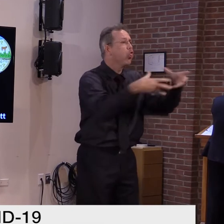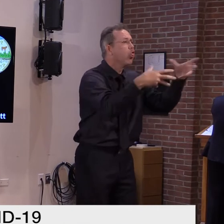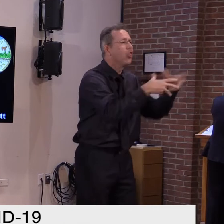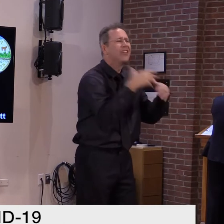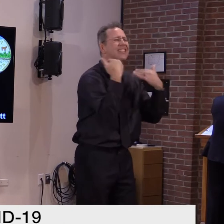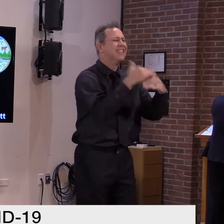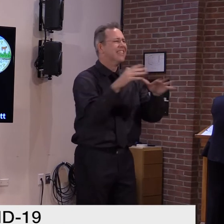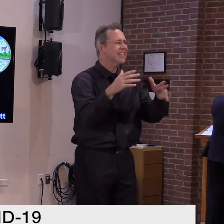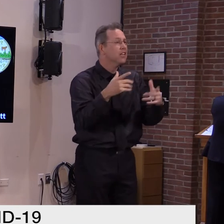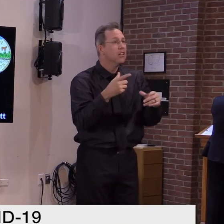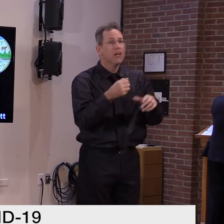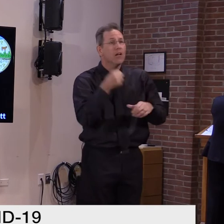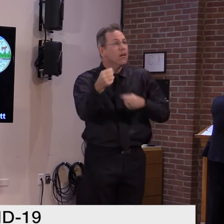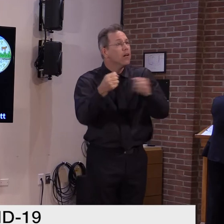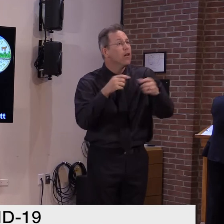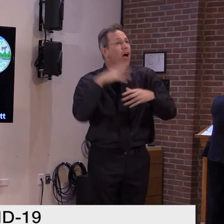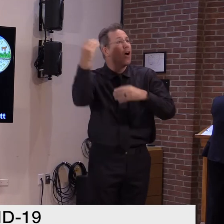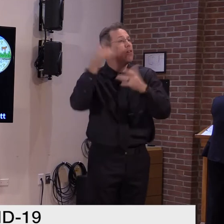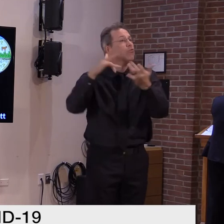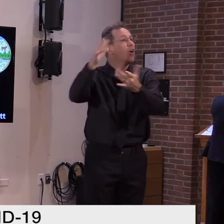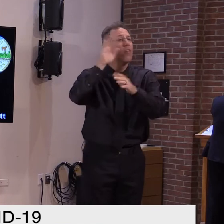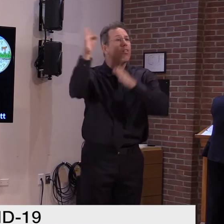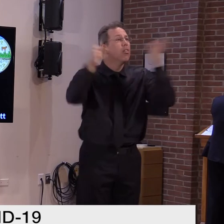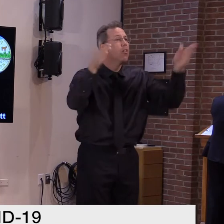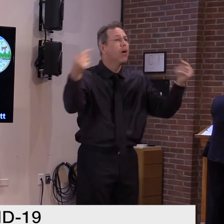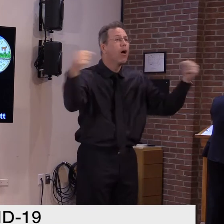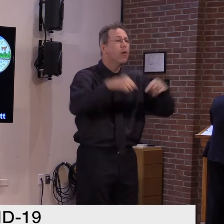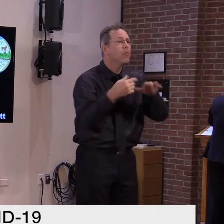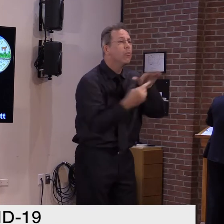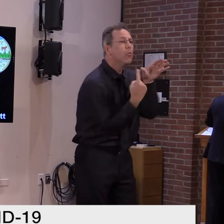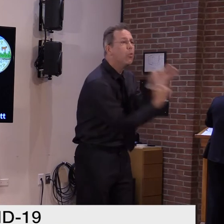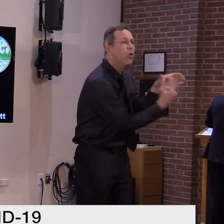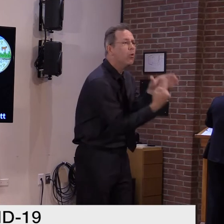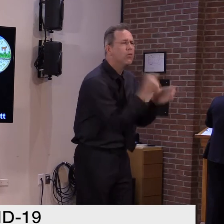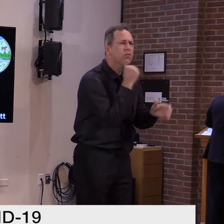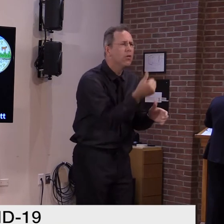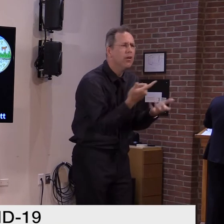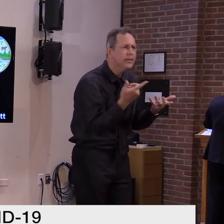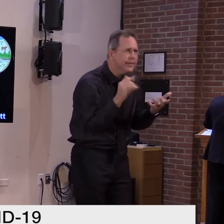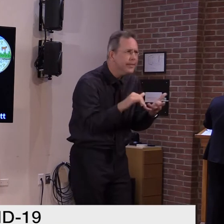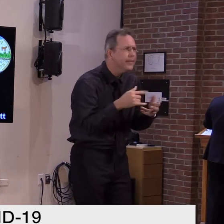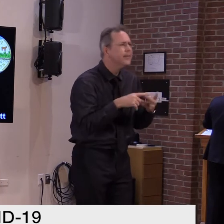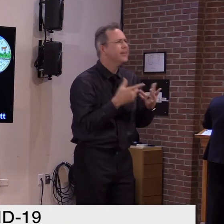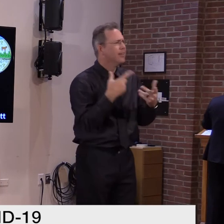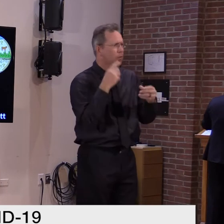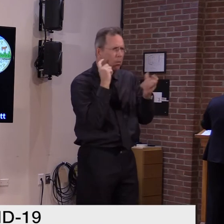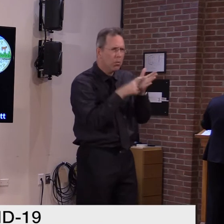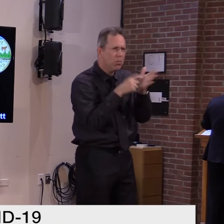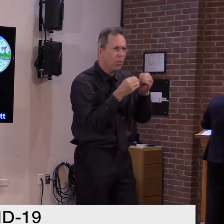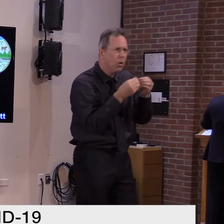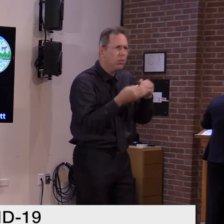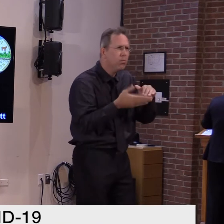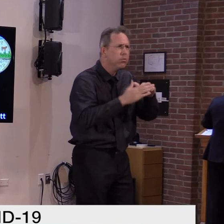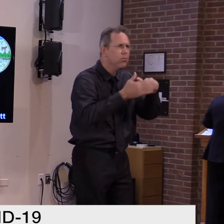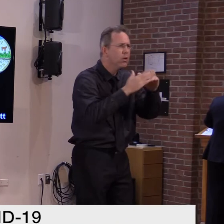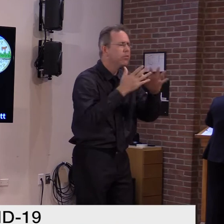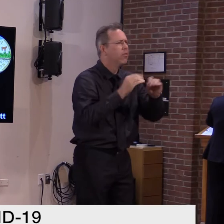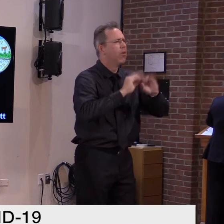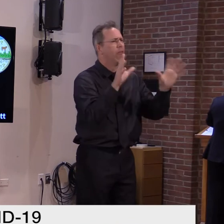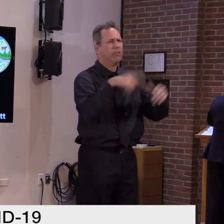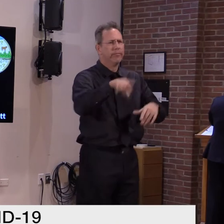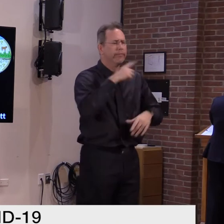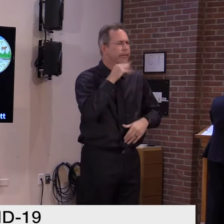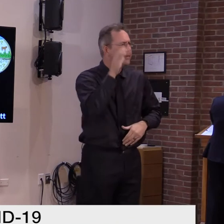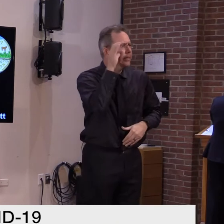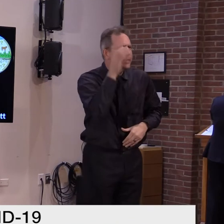travel, cases continue to rise. I want to be clear, we're in a new phase of this pandemic.